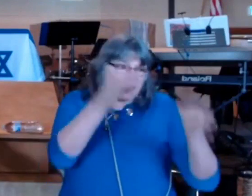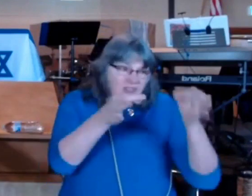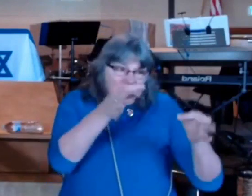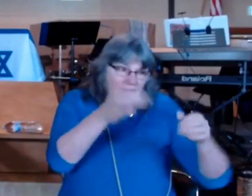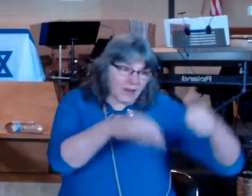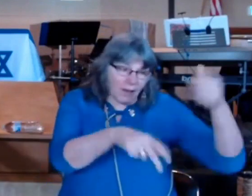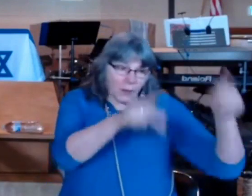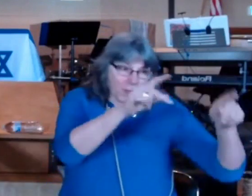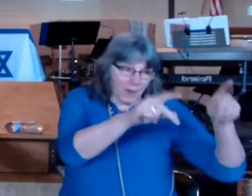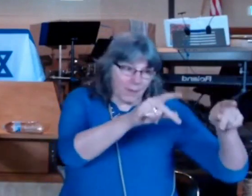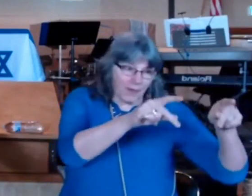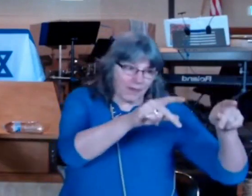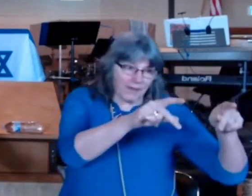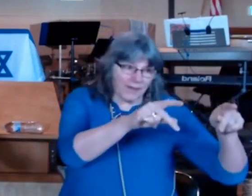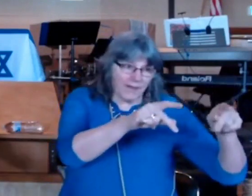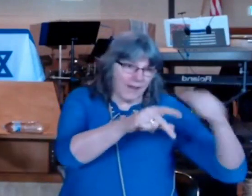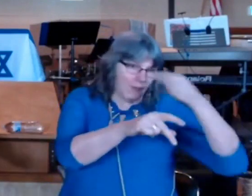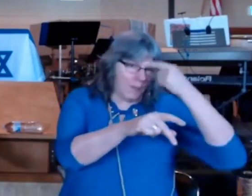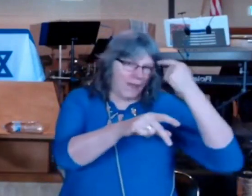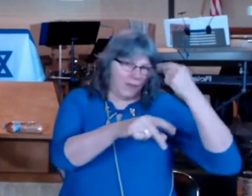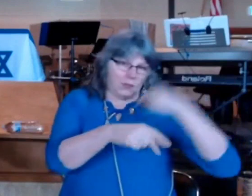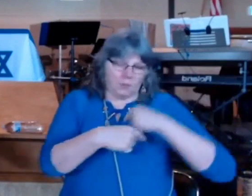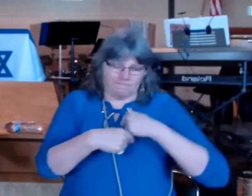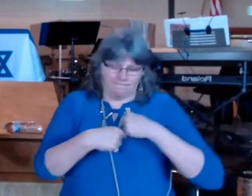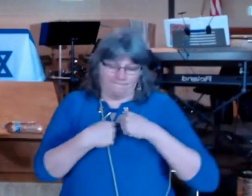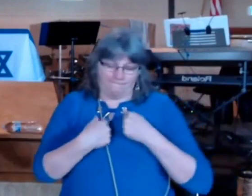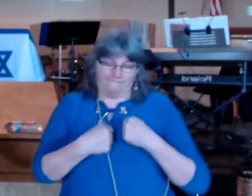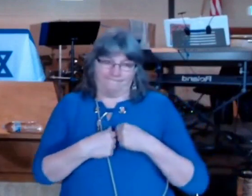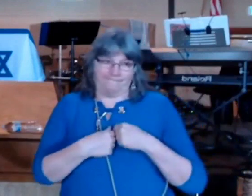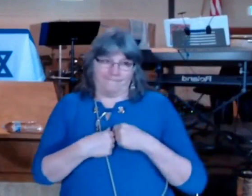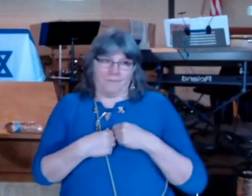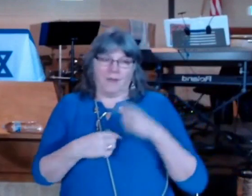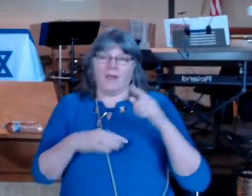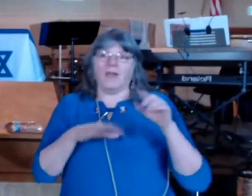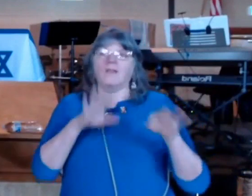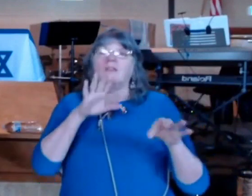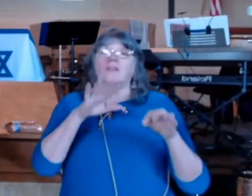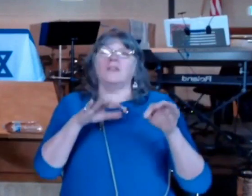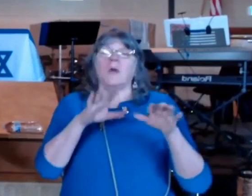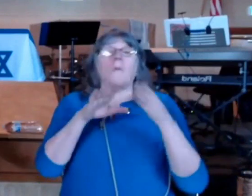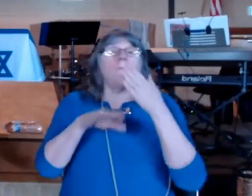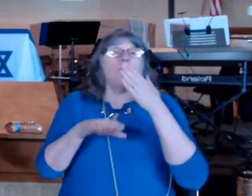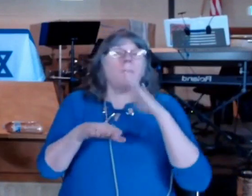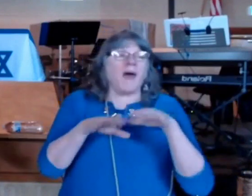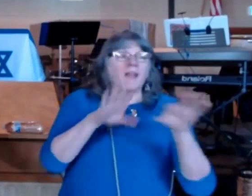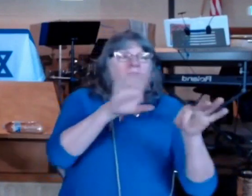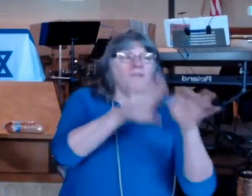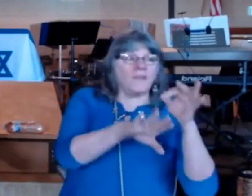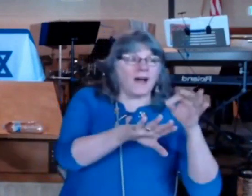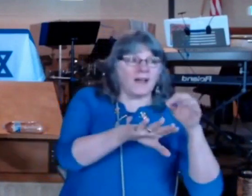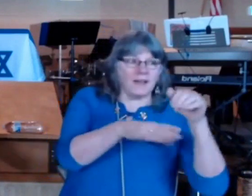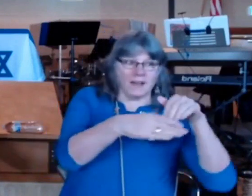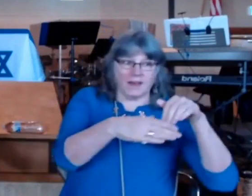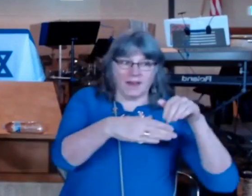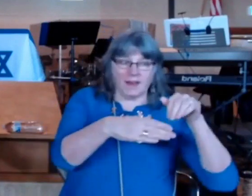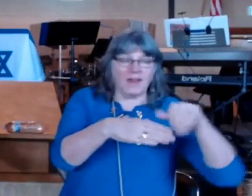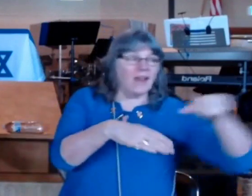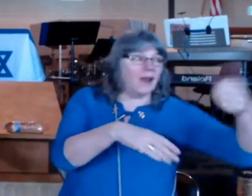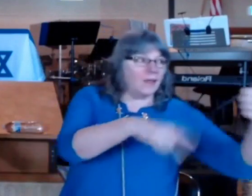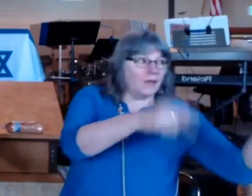basically what they're saying that the bad you find in others is probably something that